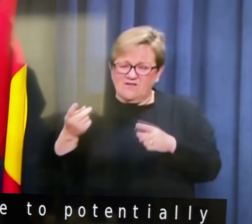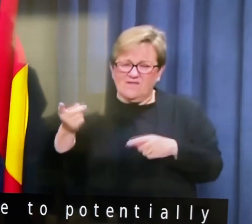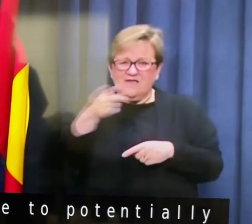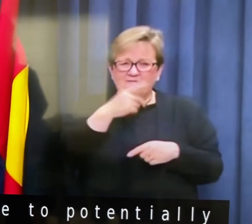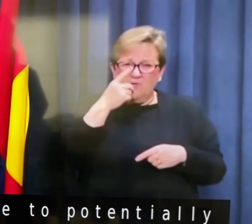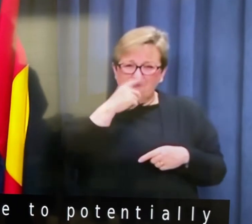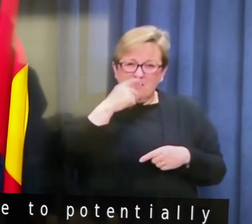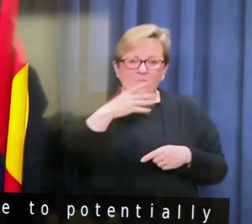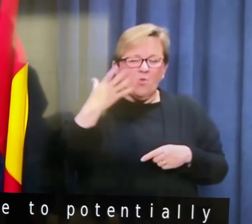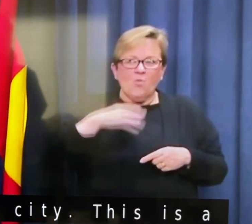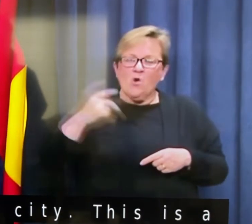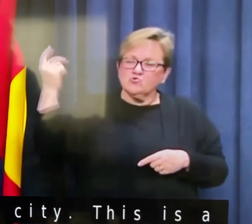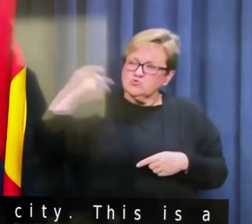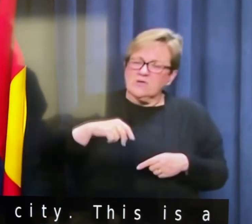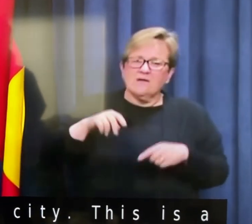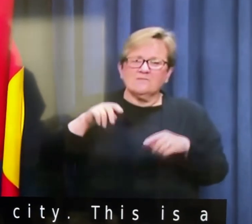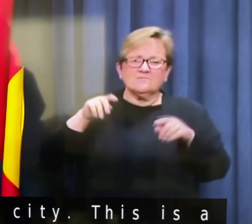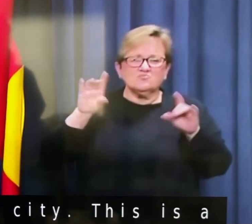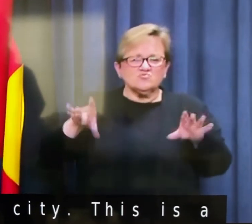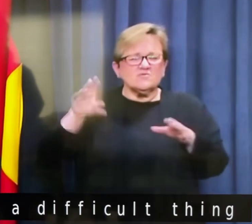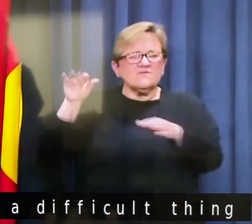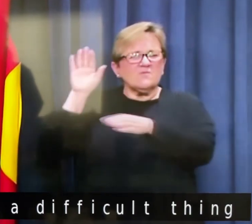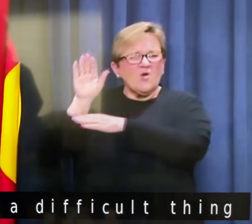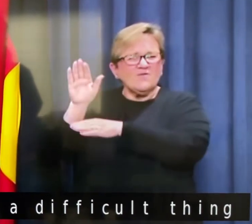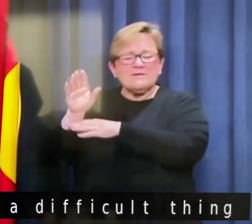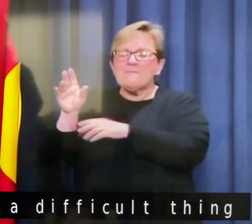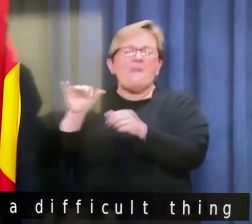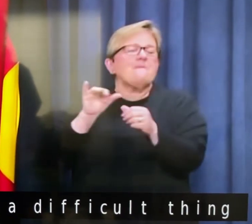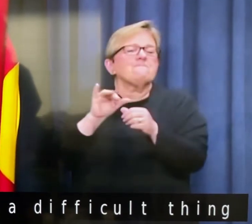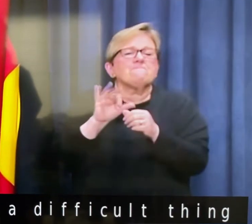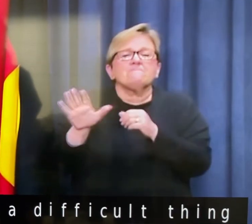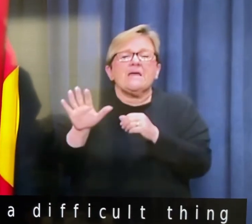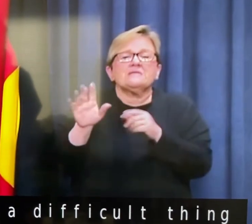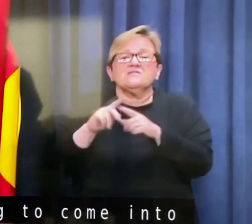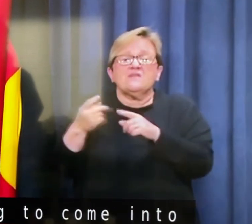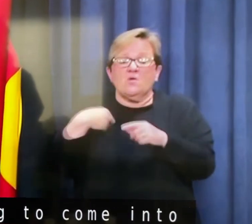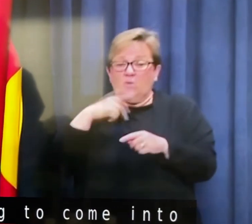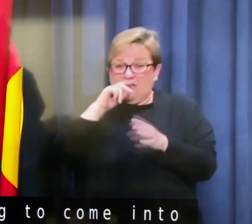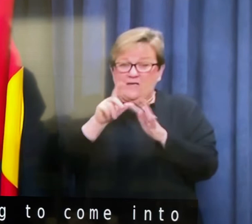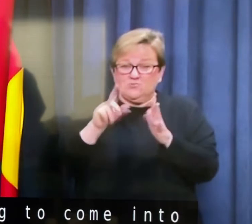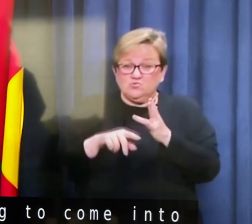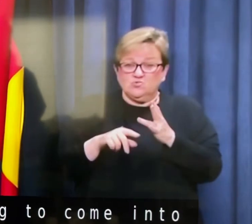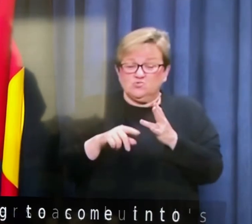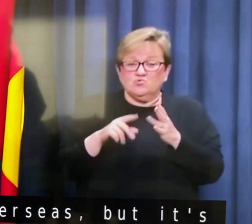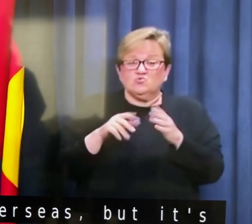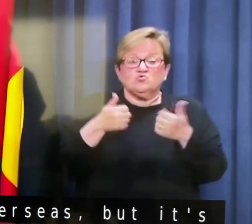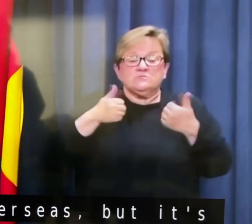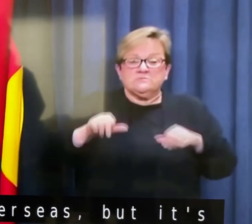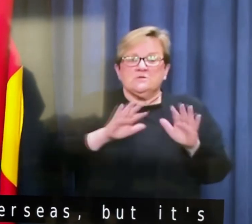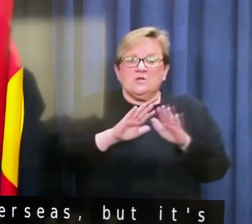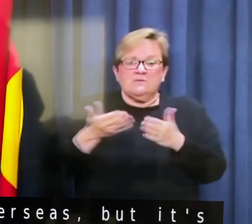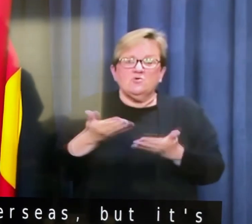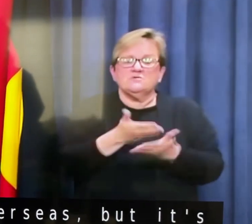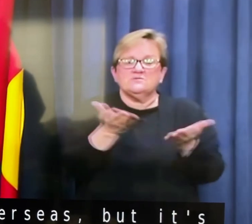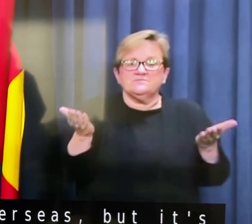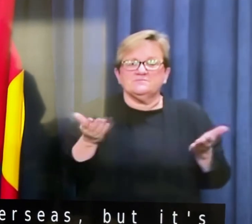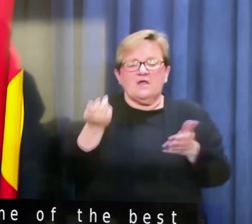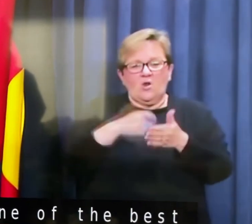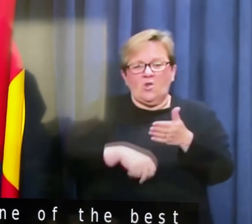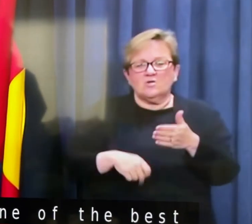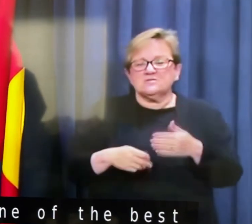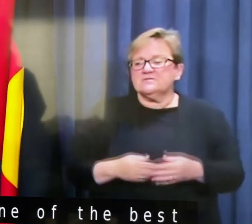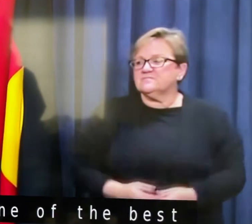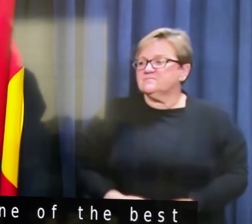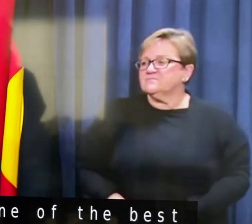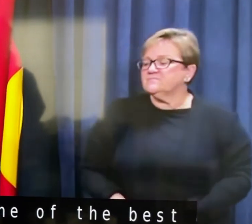people wanting to come into Australia from overseas. It's the best thing, one of the best things we can do to avoid community spread and lockdowns in the future.